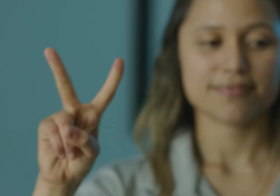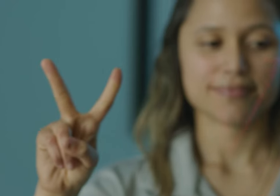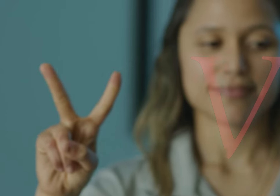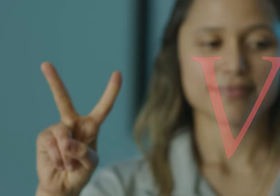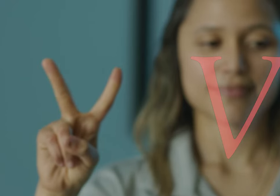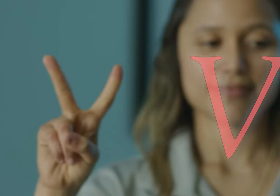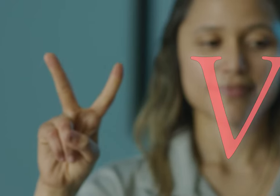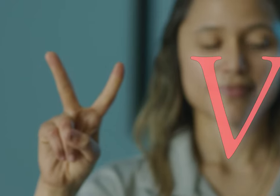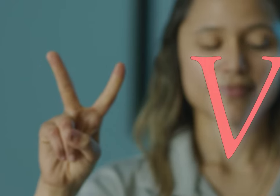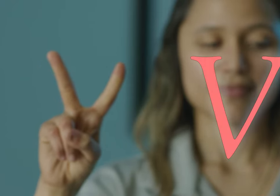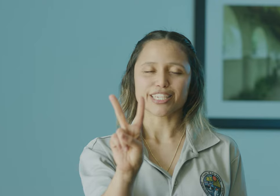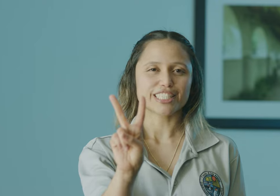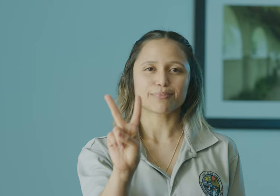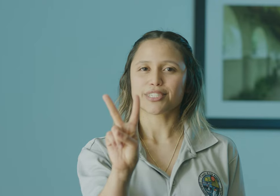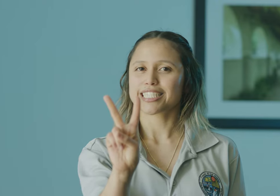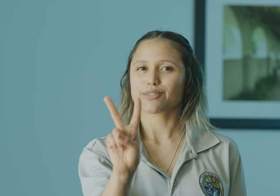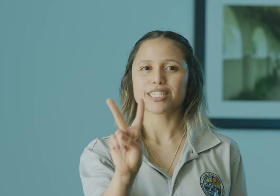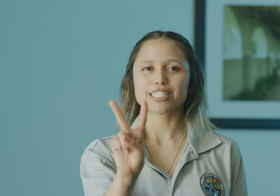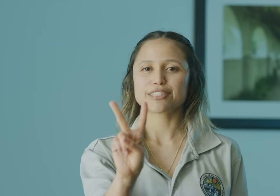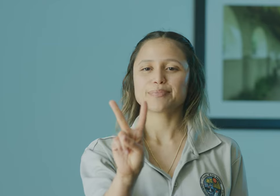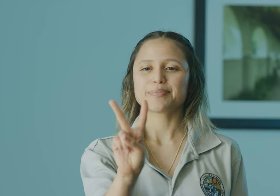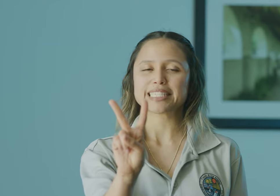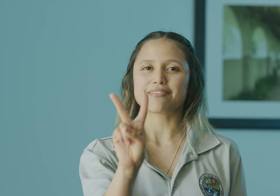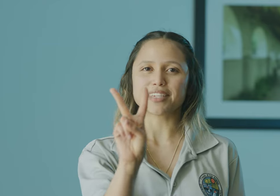V. Another simple easy one too. V.